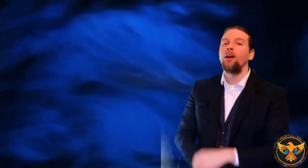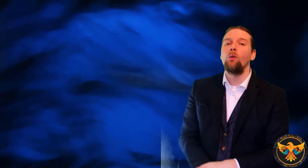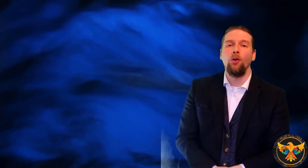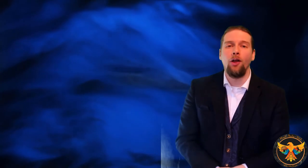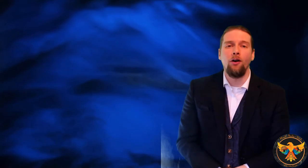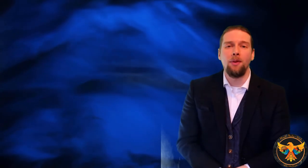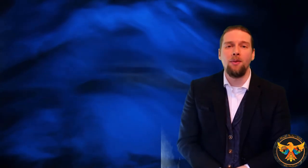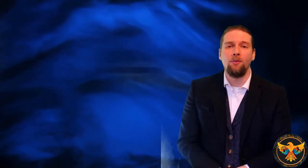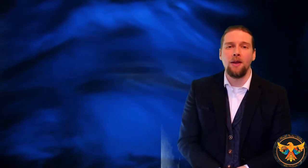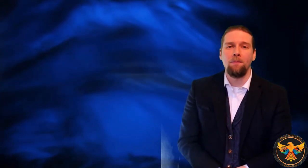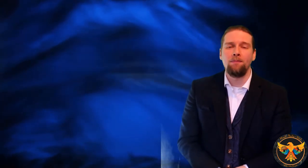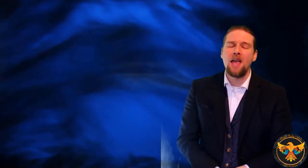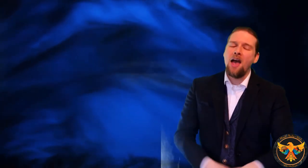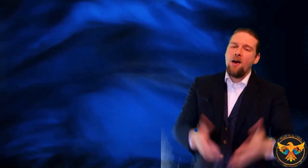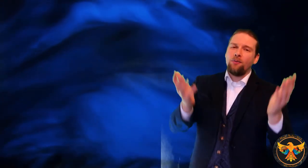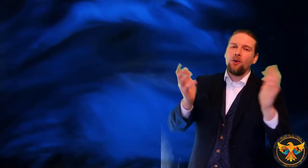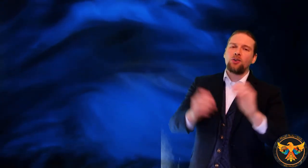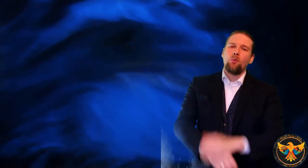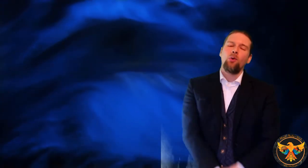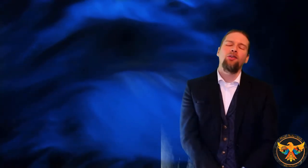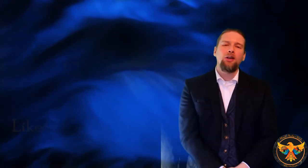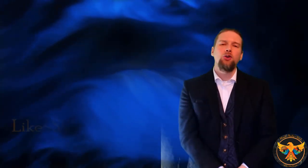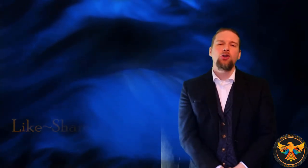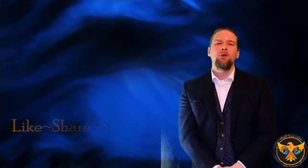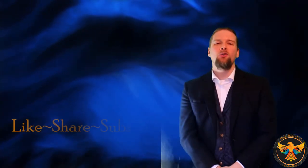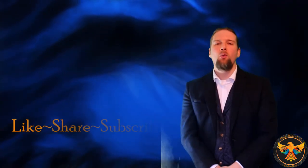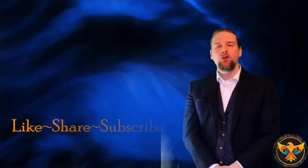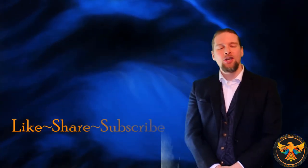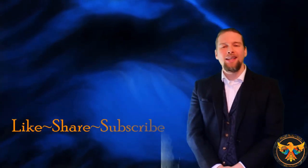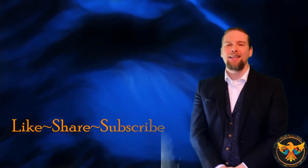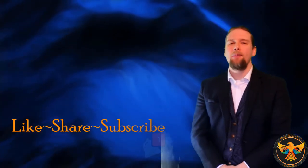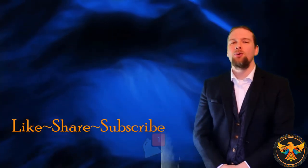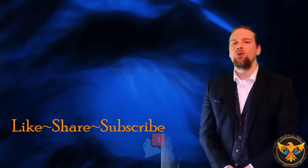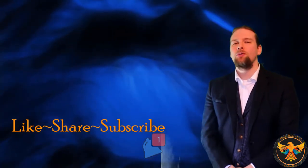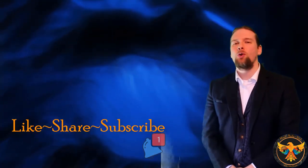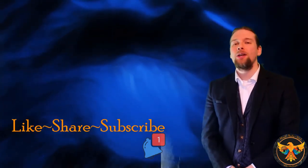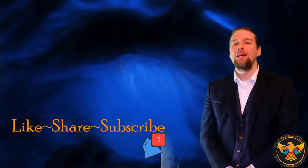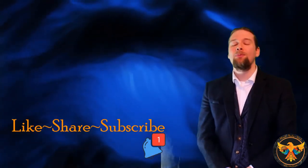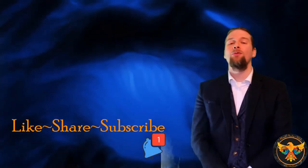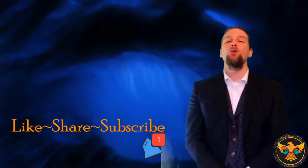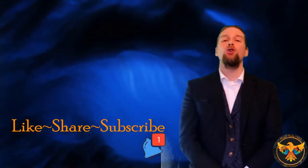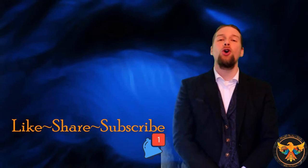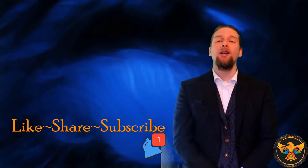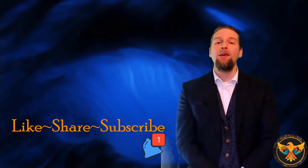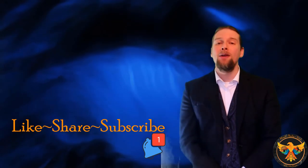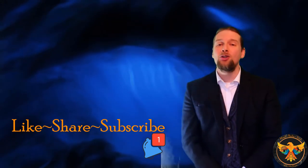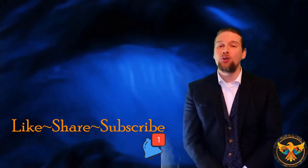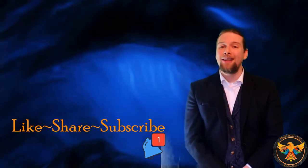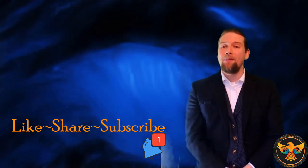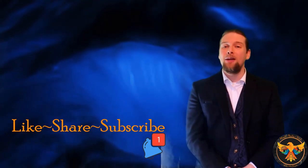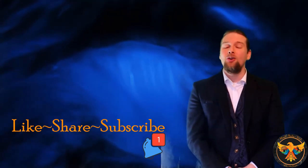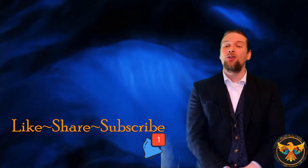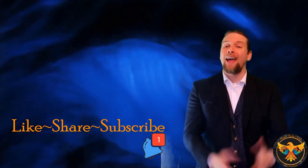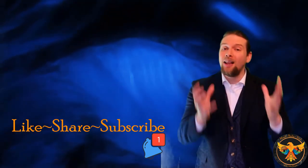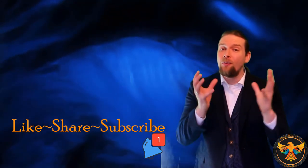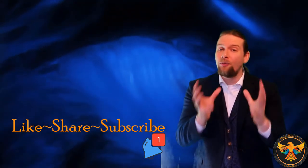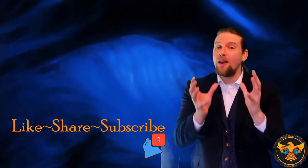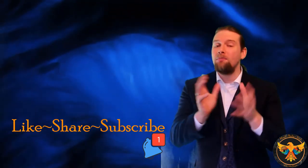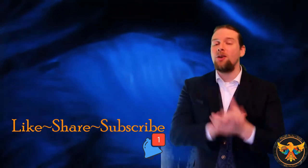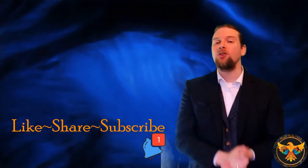will not have been in vain. Folks, I want to thank you so much for watching this episode of Going Deeper. If you enjoyed it, make sure to let me know. Tell a friend because